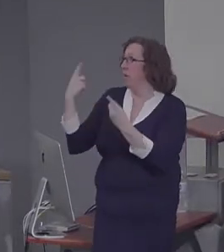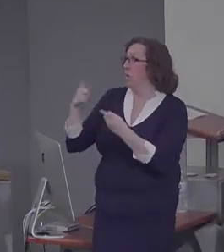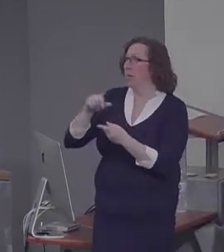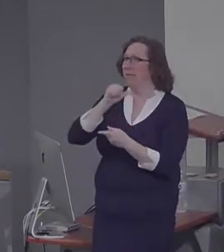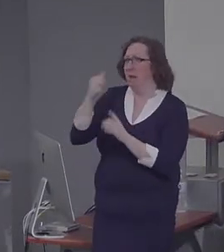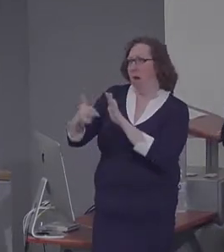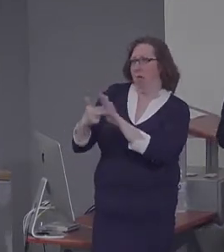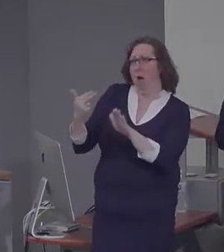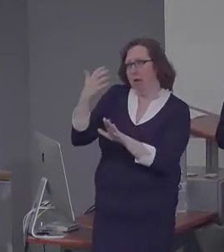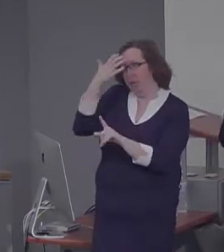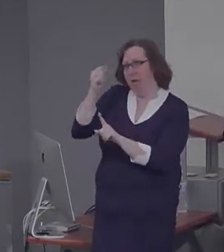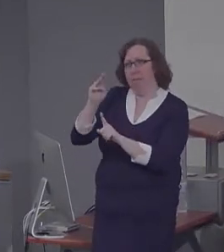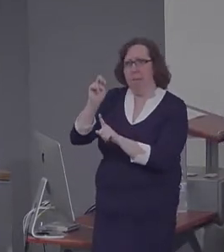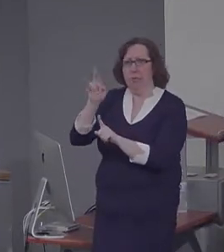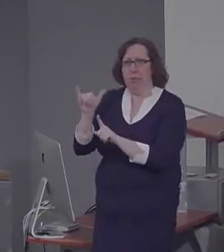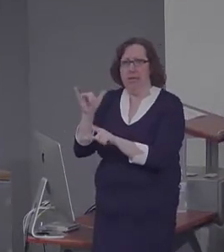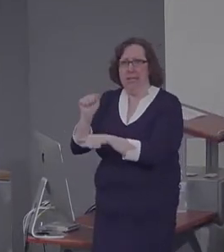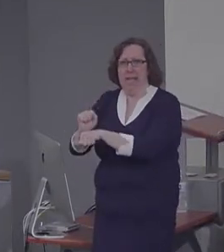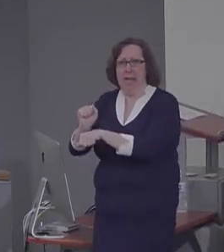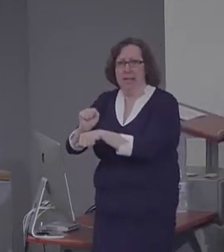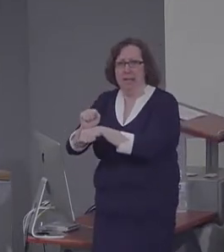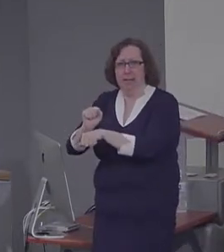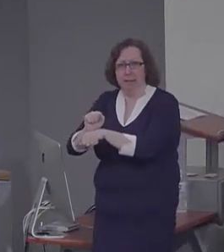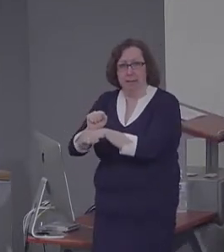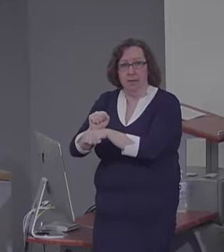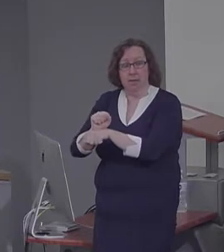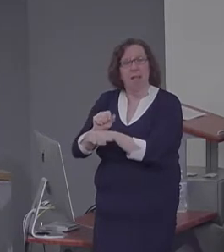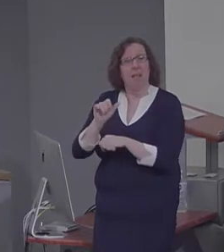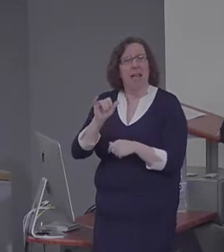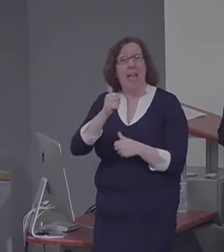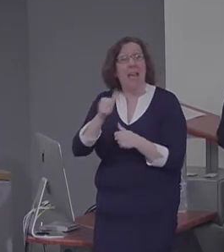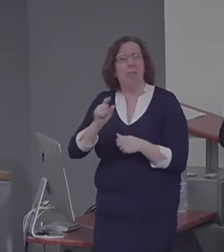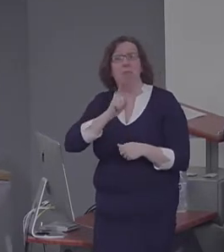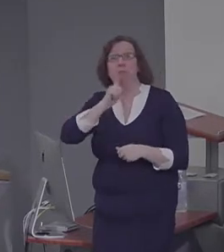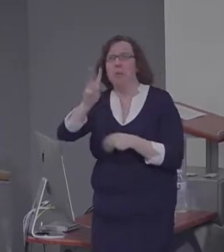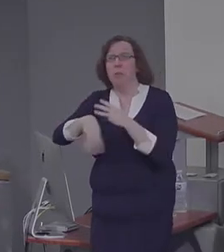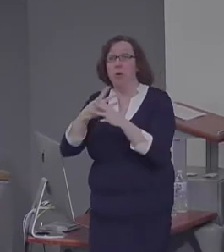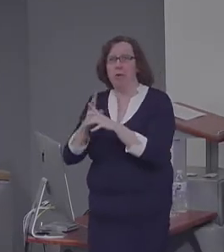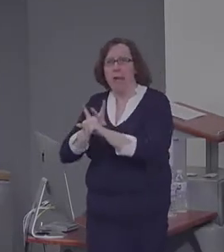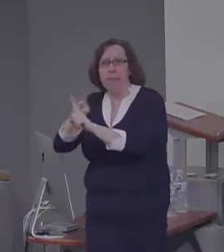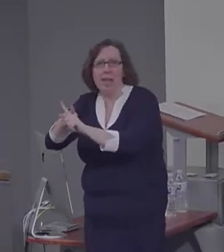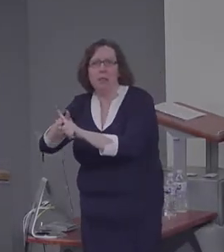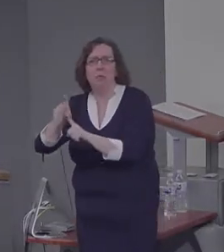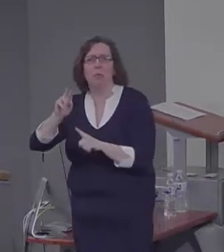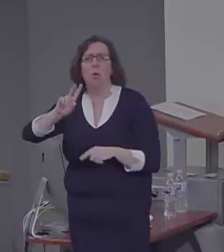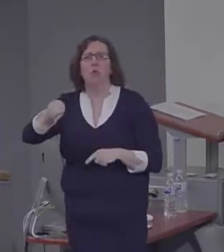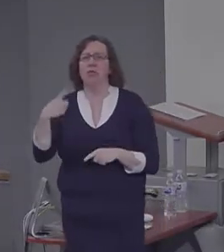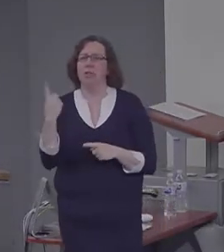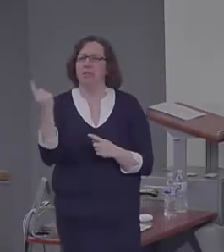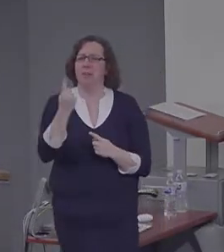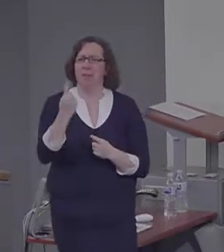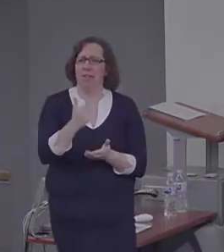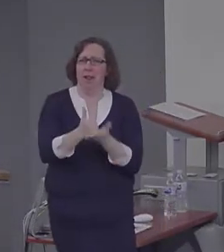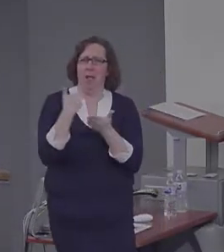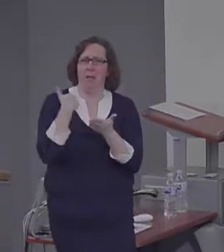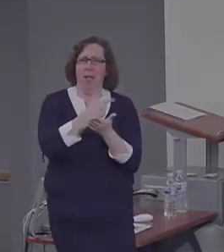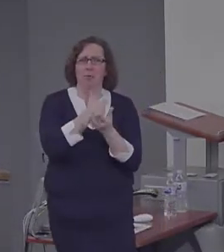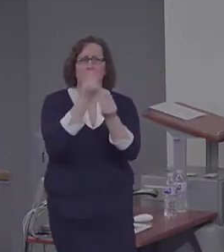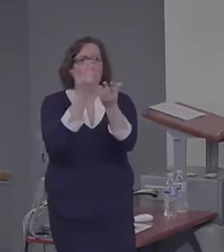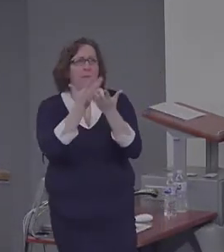or real world implications or is just really just something to inform cognitive and neural theory? Well, I